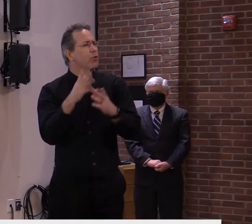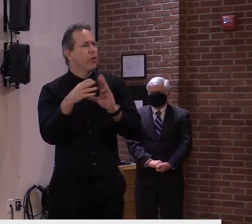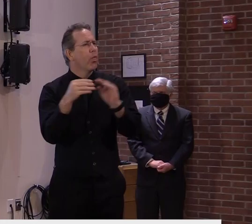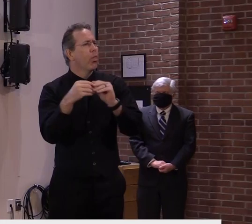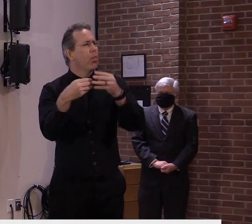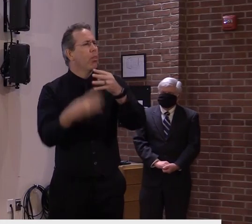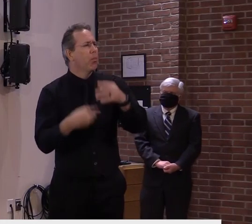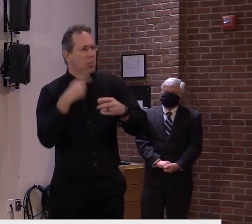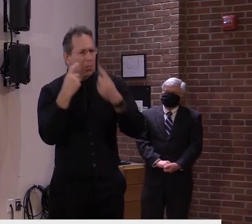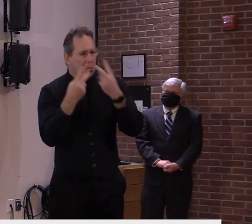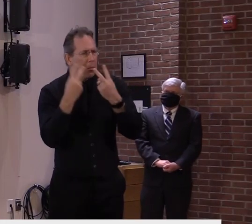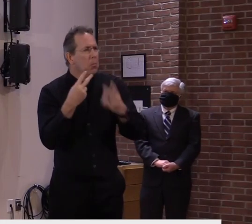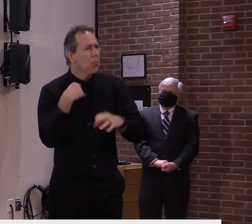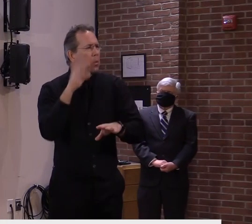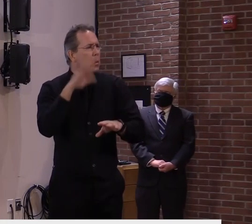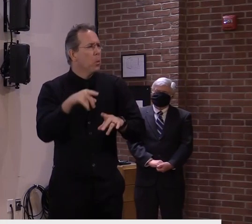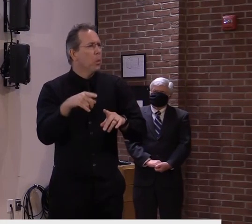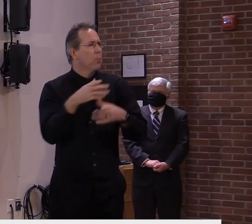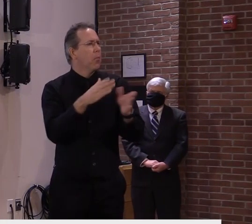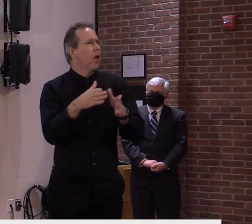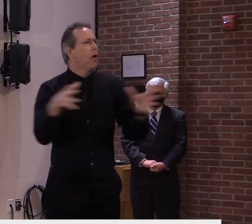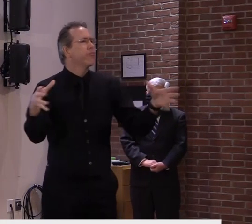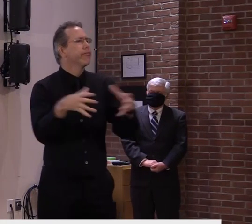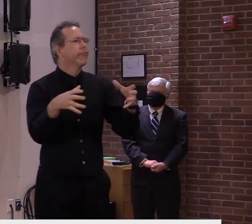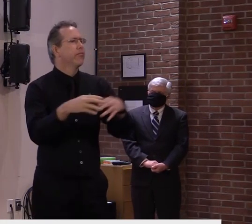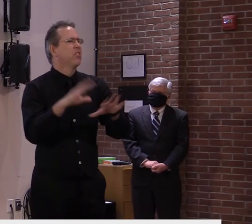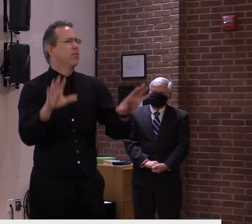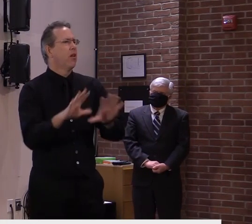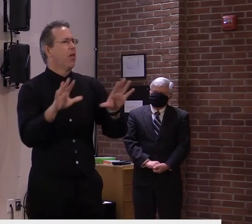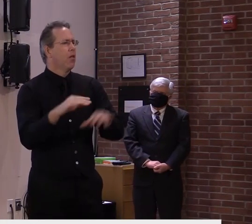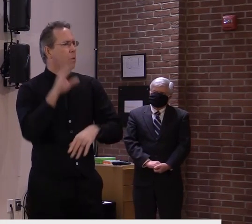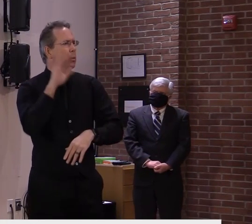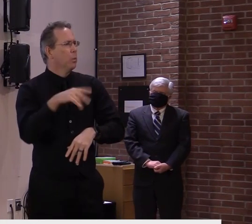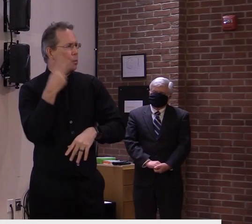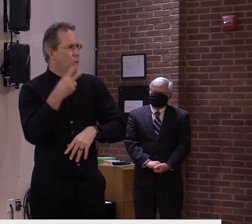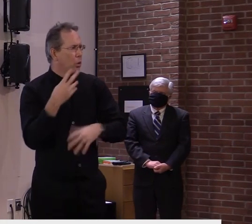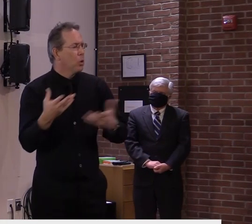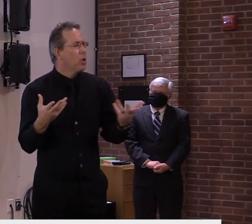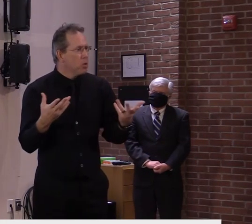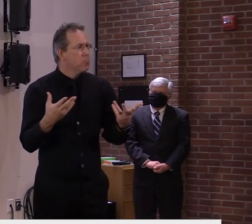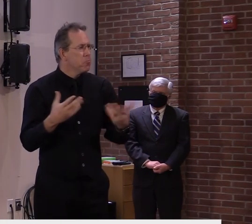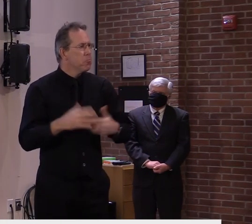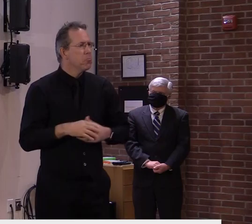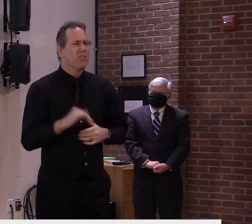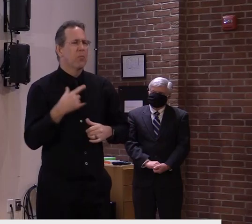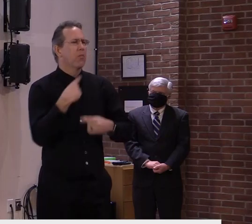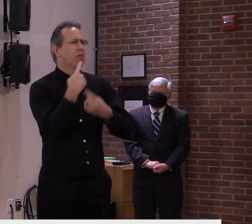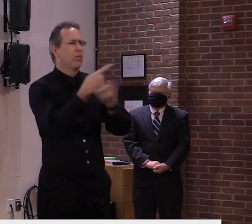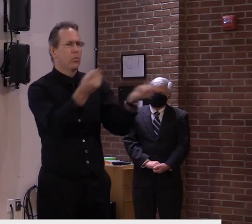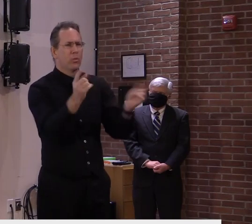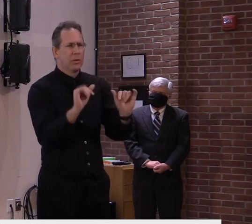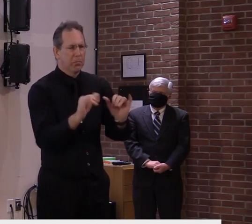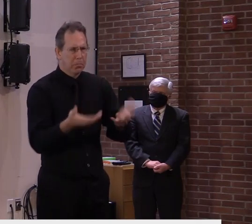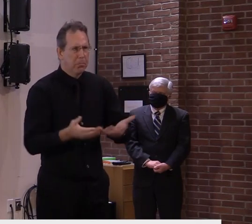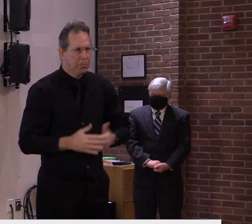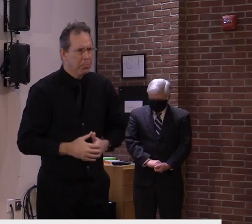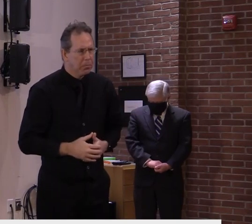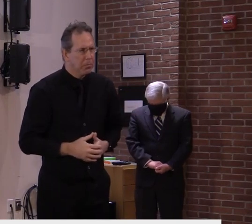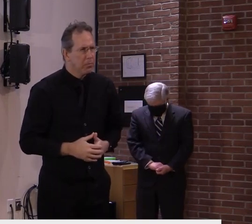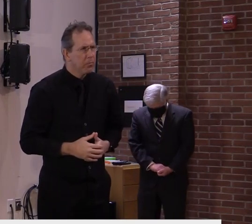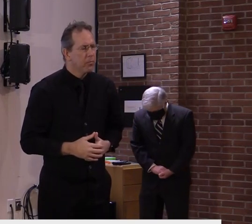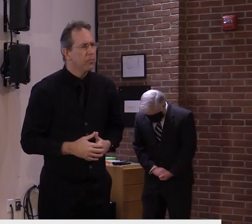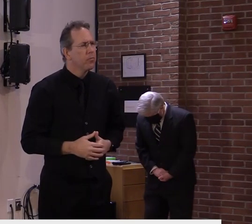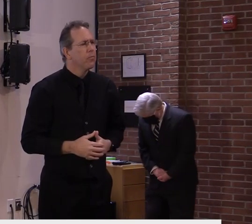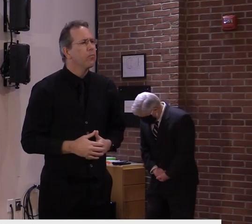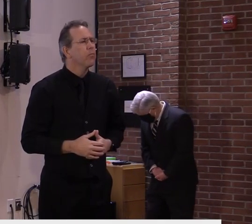and, you know, the message stays consistent since Tuesday. You know, we certainly recognize